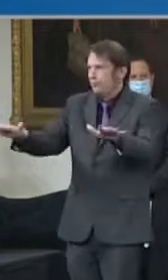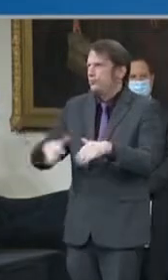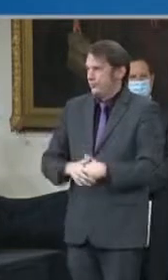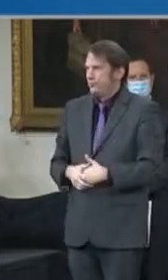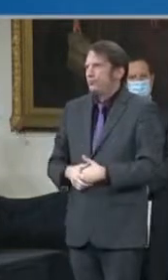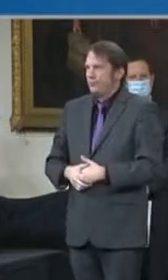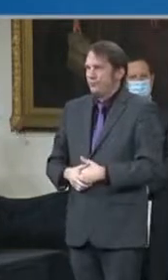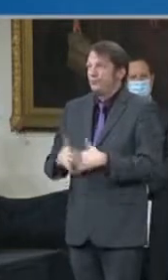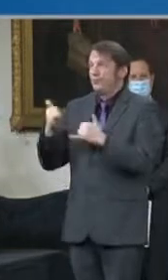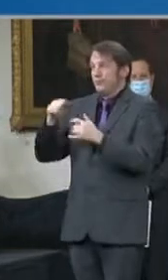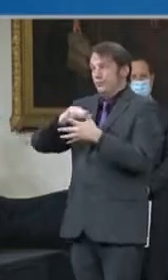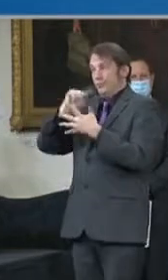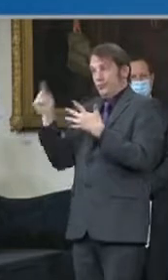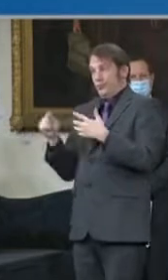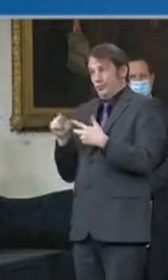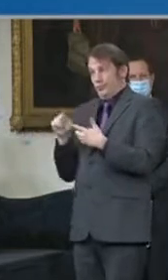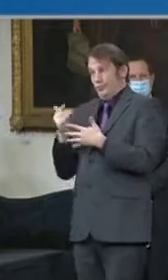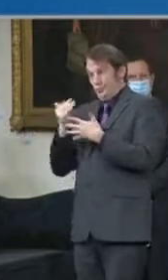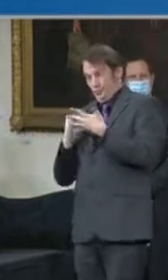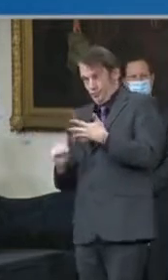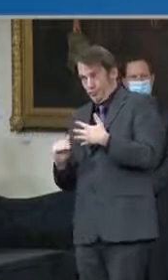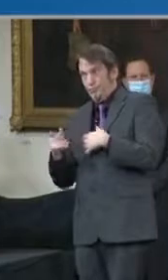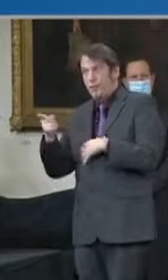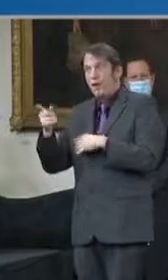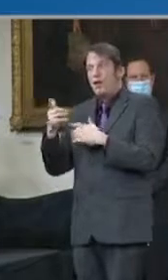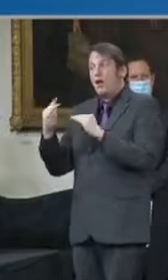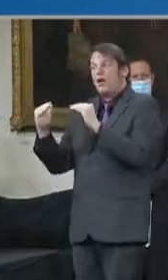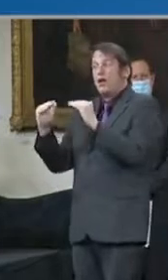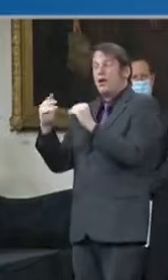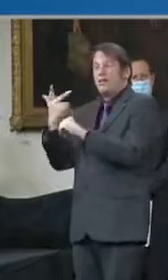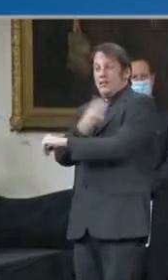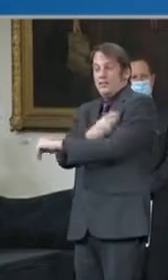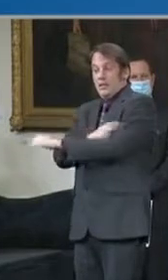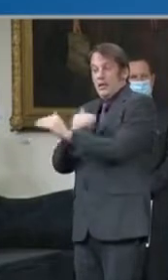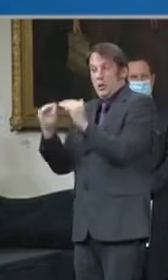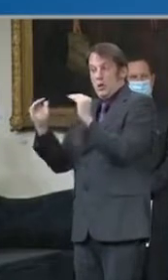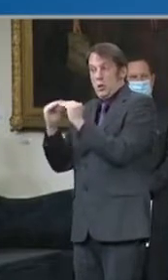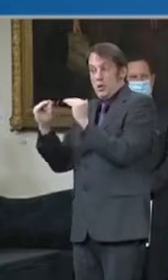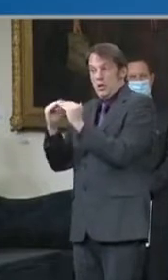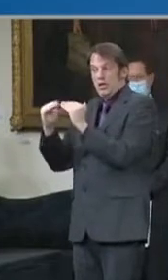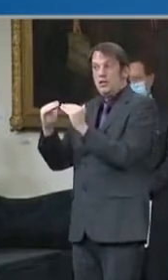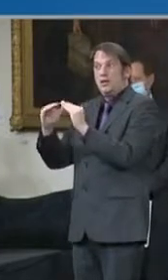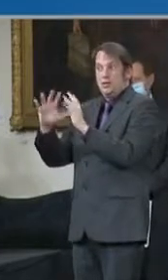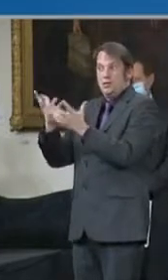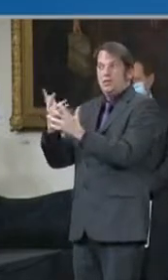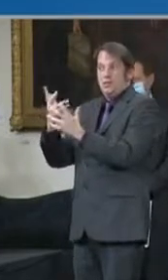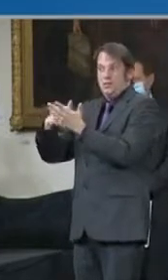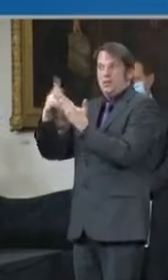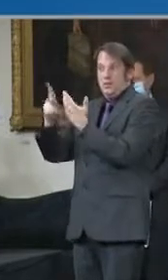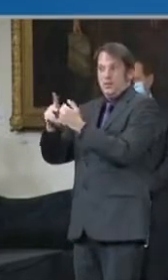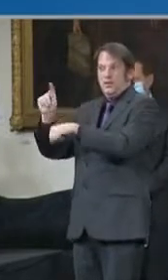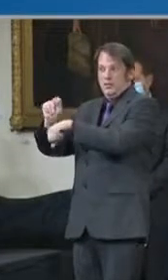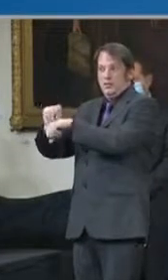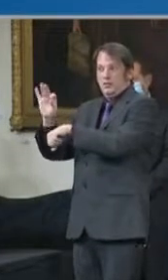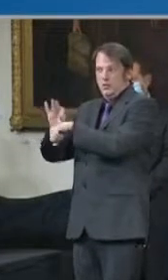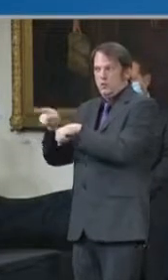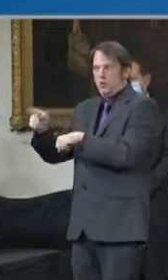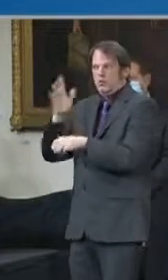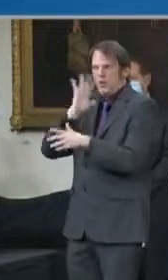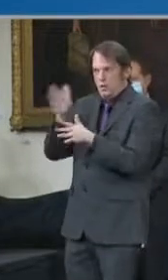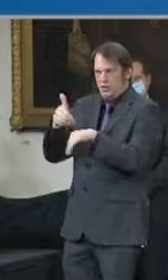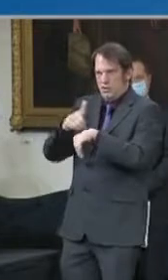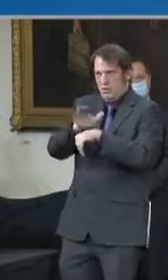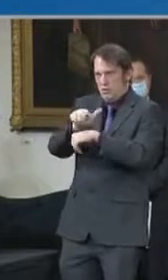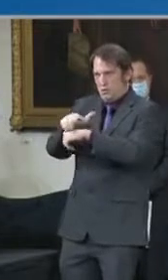led by General Burkhead, we are announcing the launch of mobile vaccine clinics in hard-to